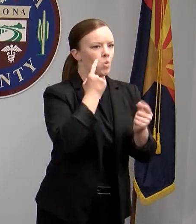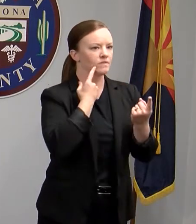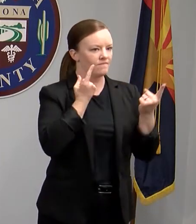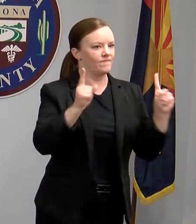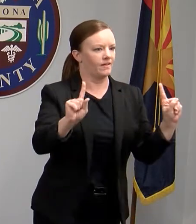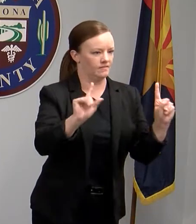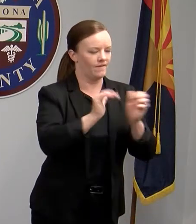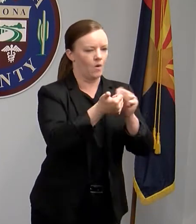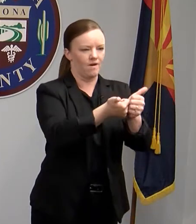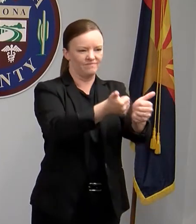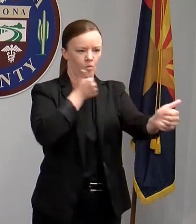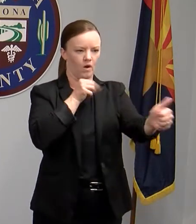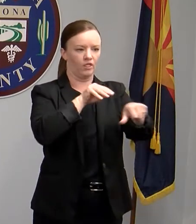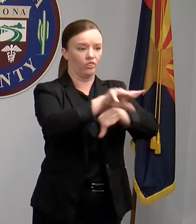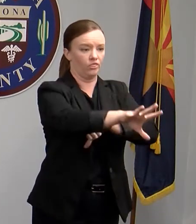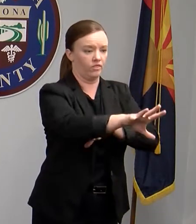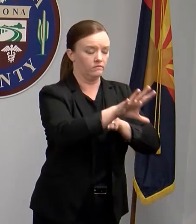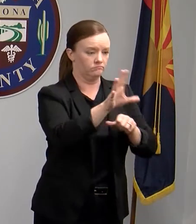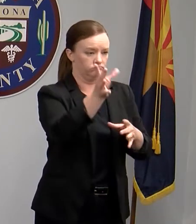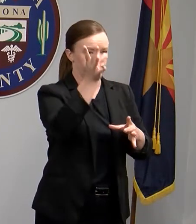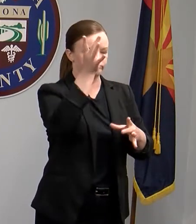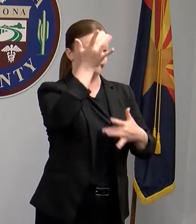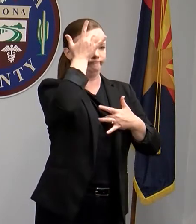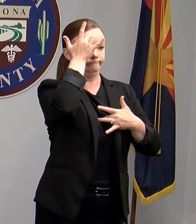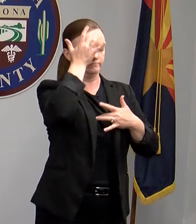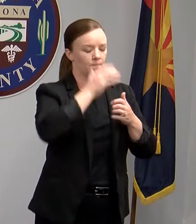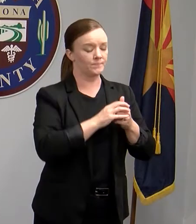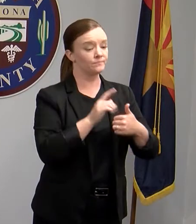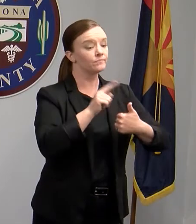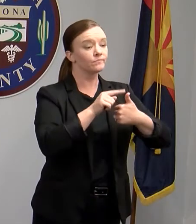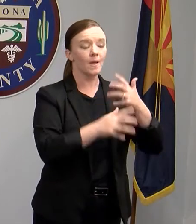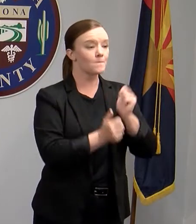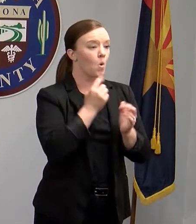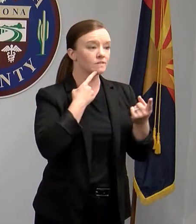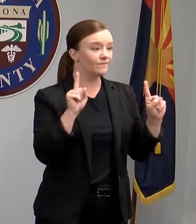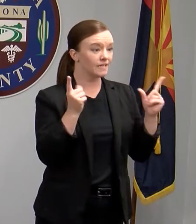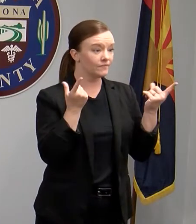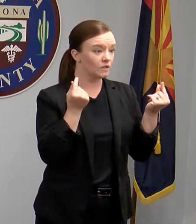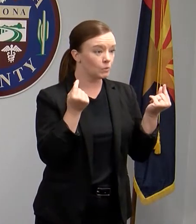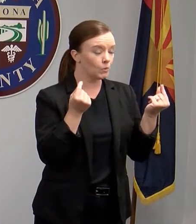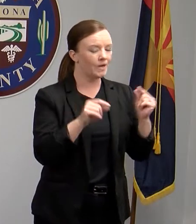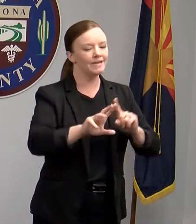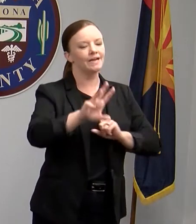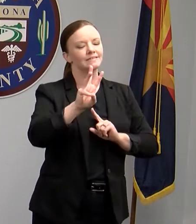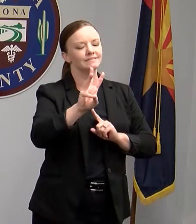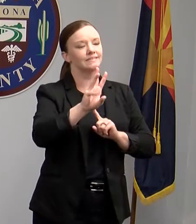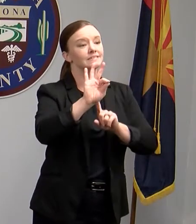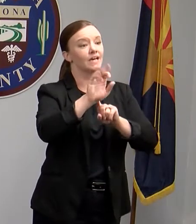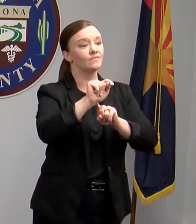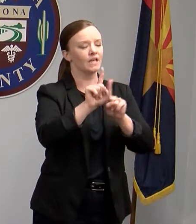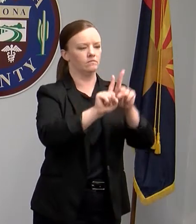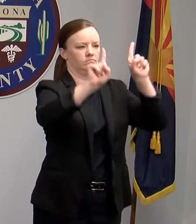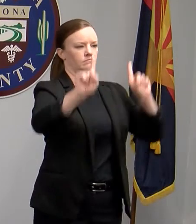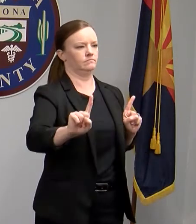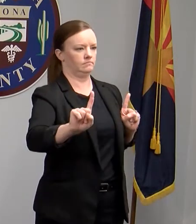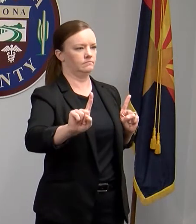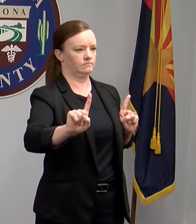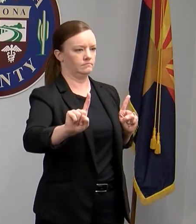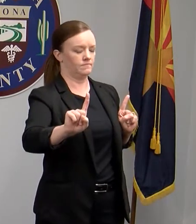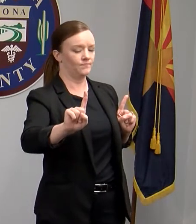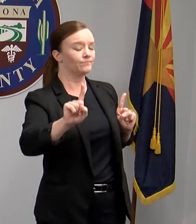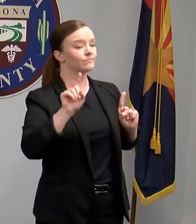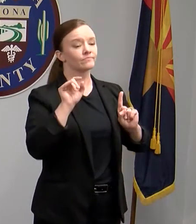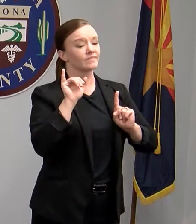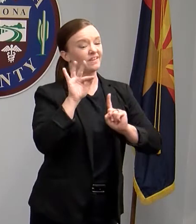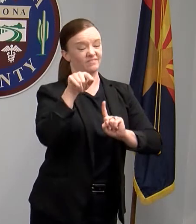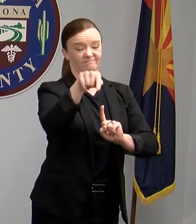effective. The most effective thing that we can do is maintain that six feet of distance between ourselves and others who